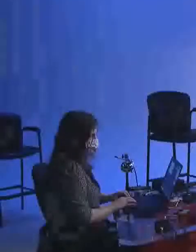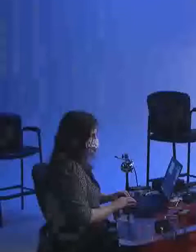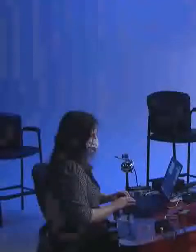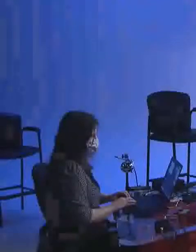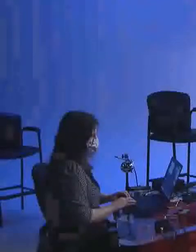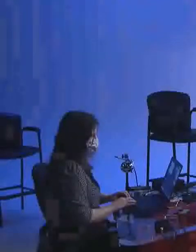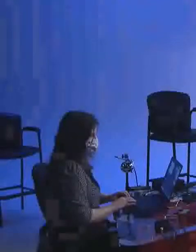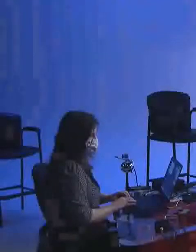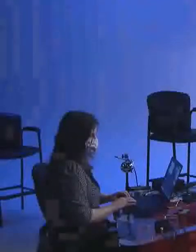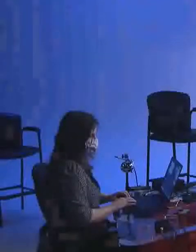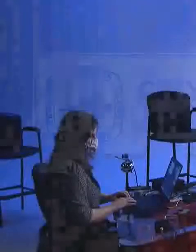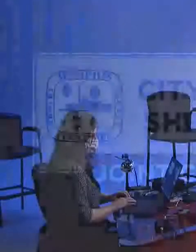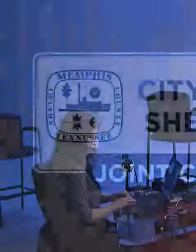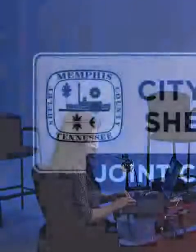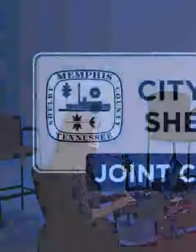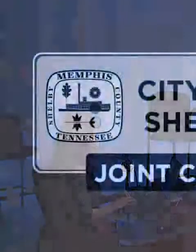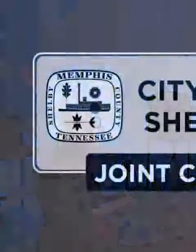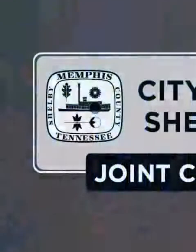Thanks,